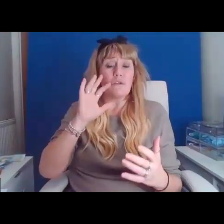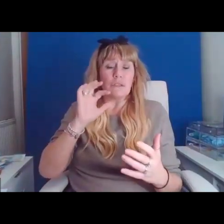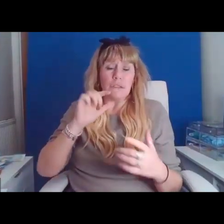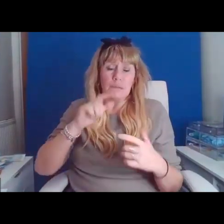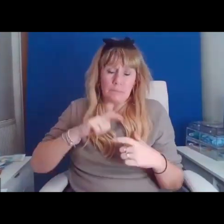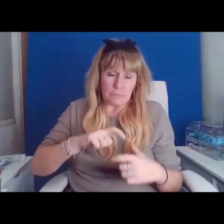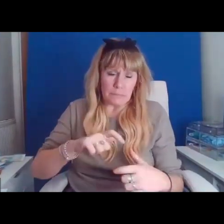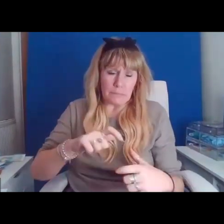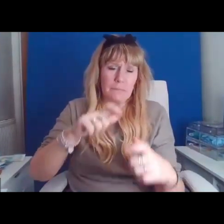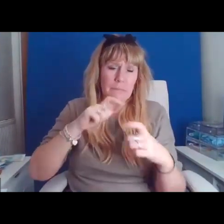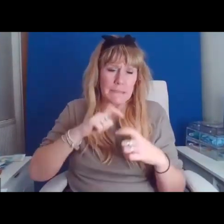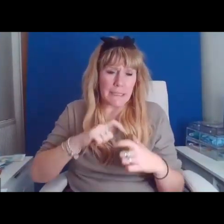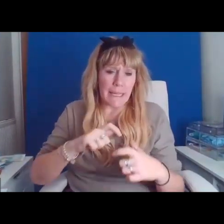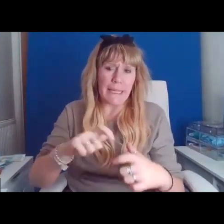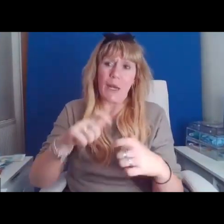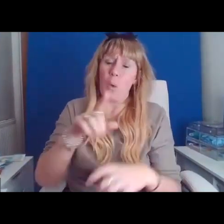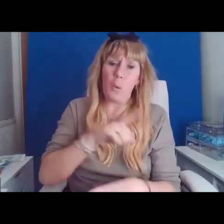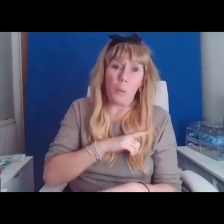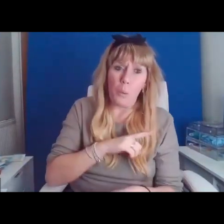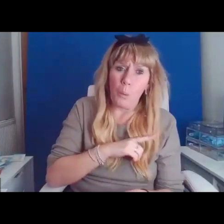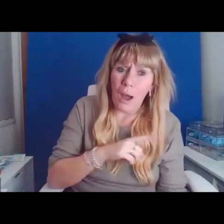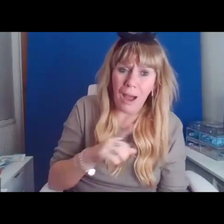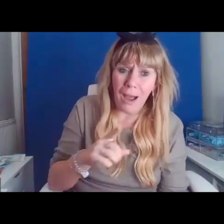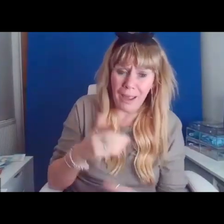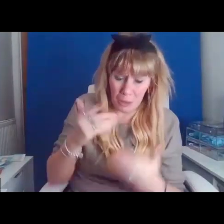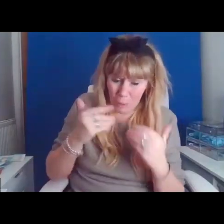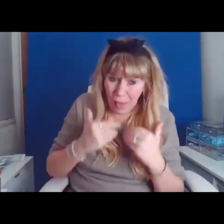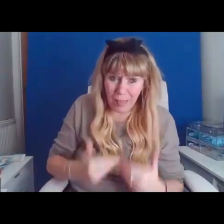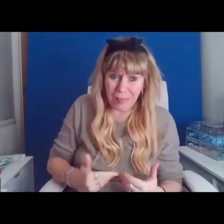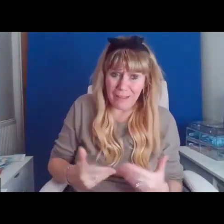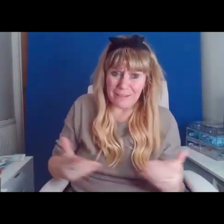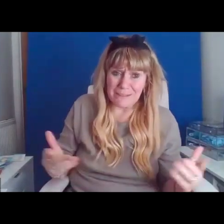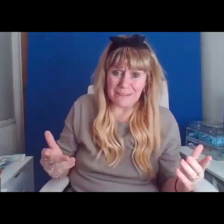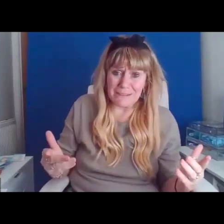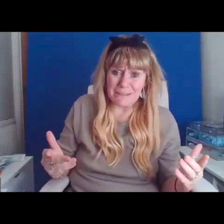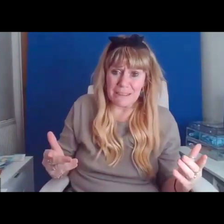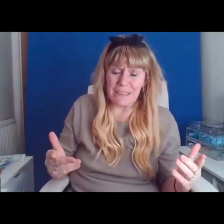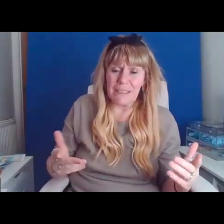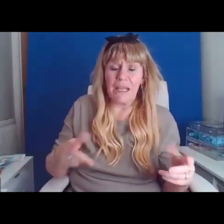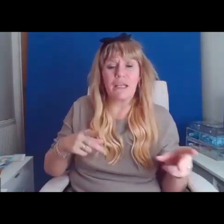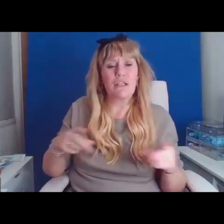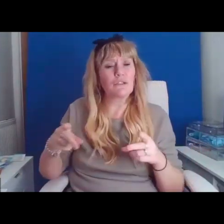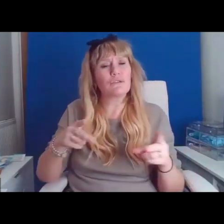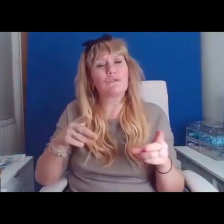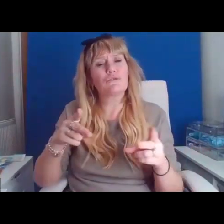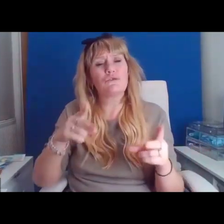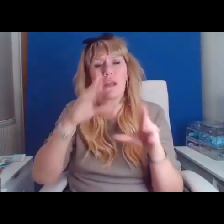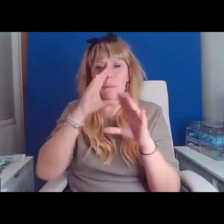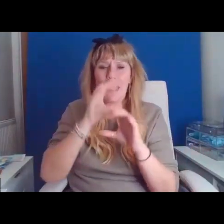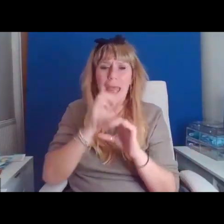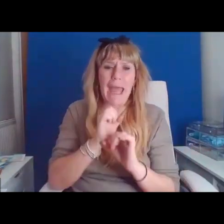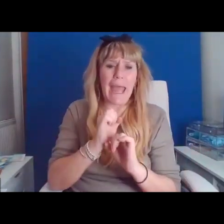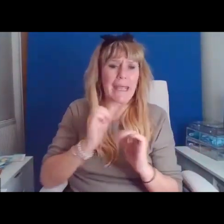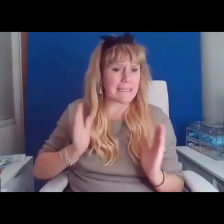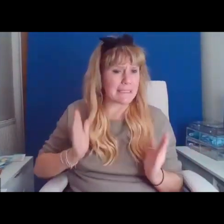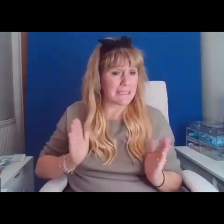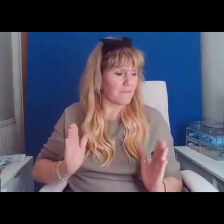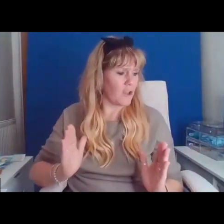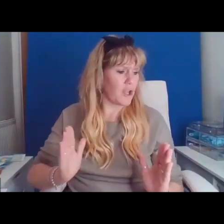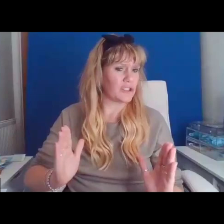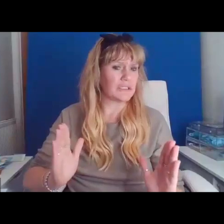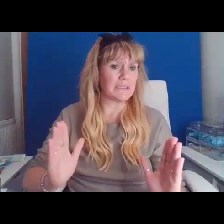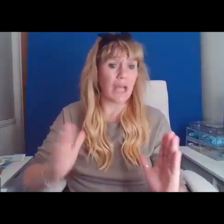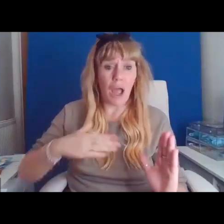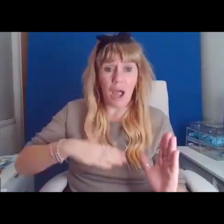why are you like this? A stream that hates its verges. I want to be the ocean